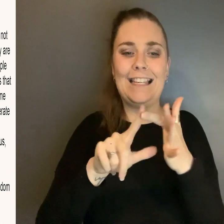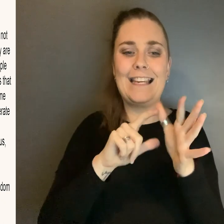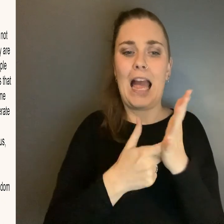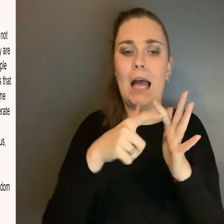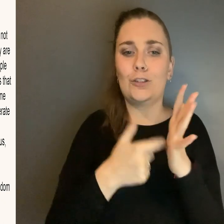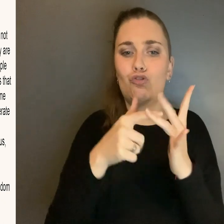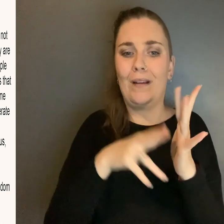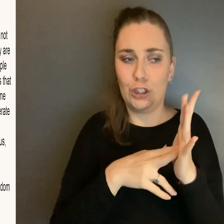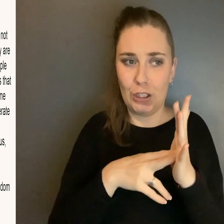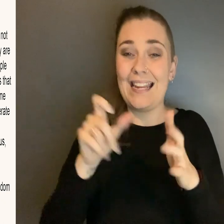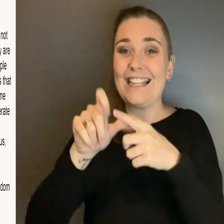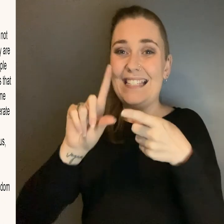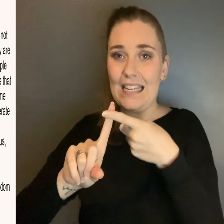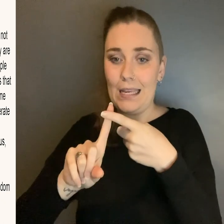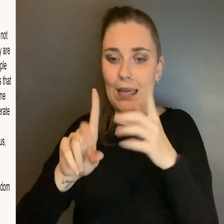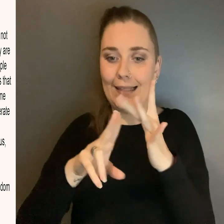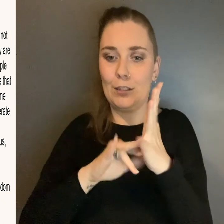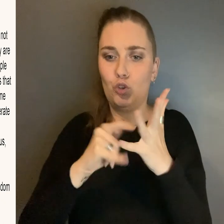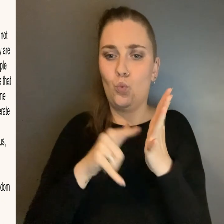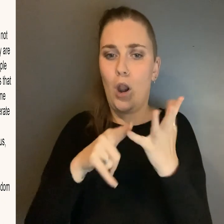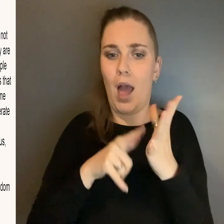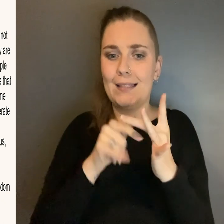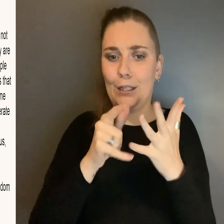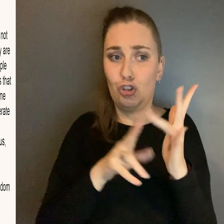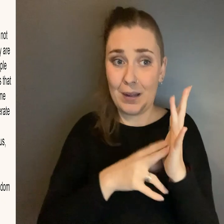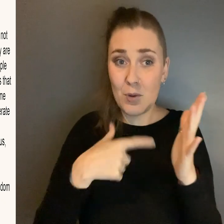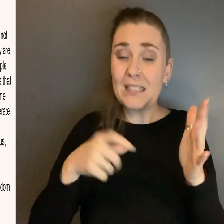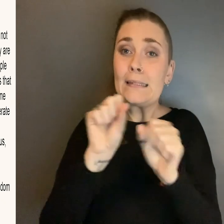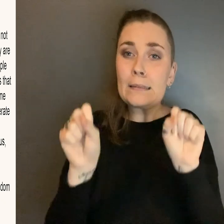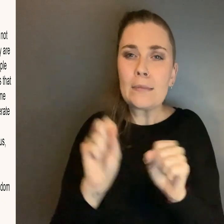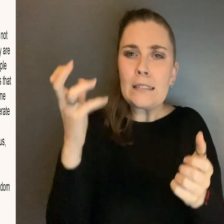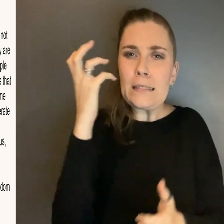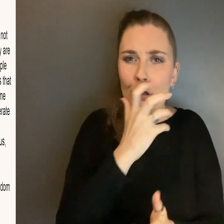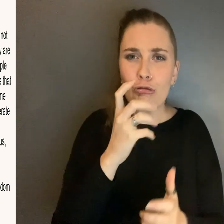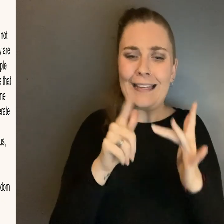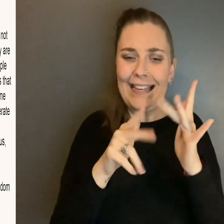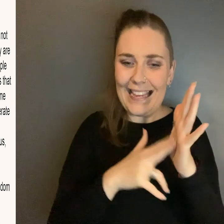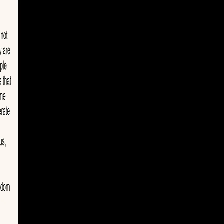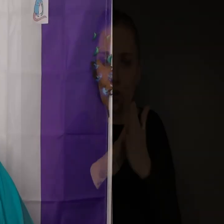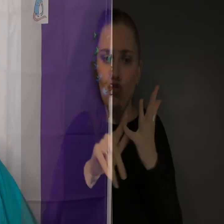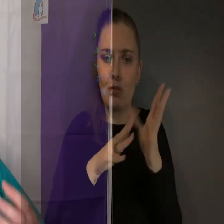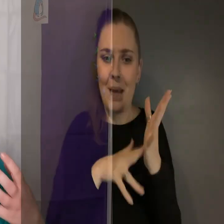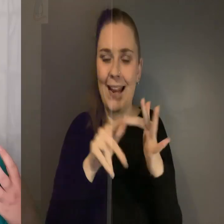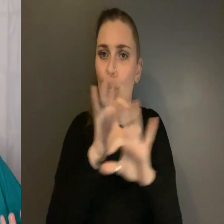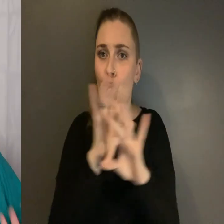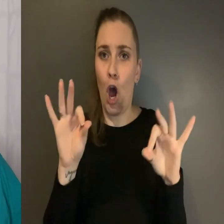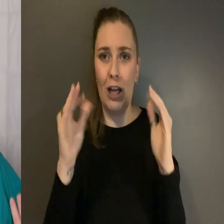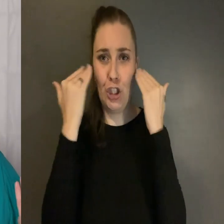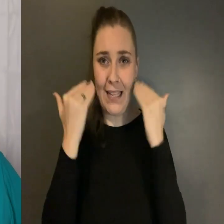deinstitutionalization Because these systems are dangerous, inhumane, and unjust Confining